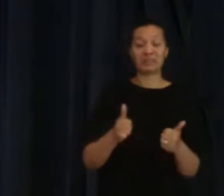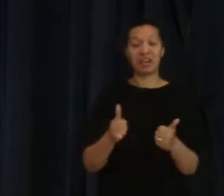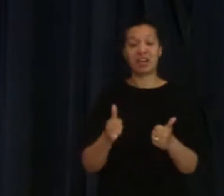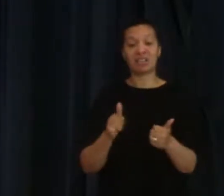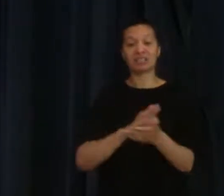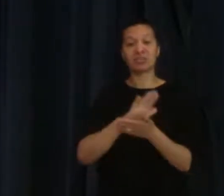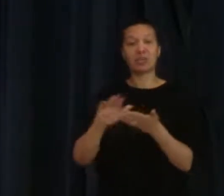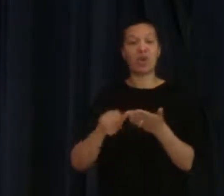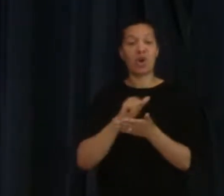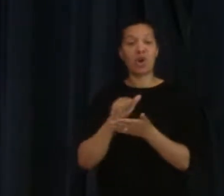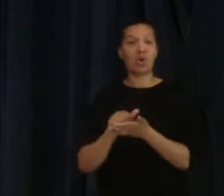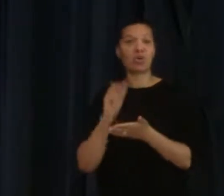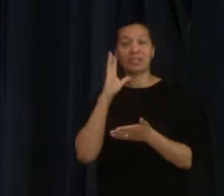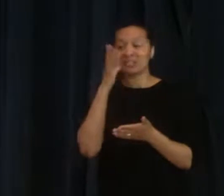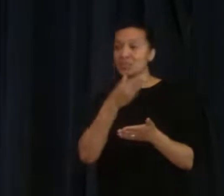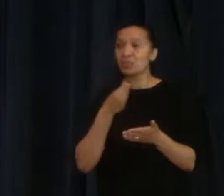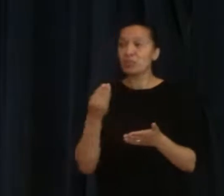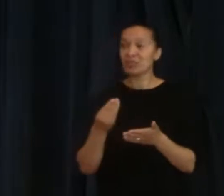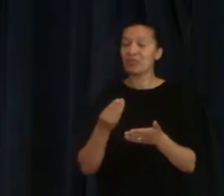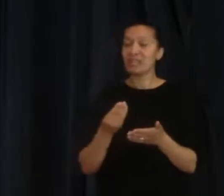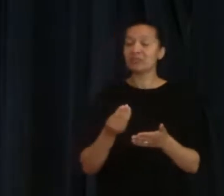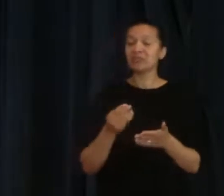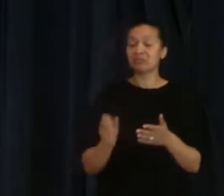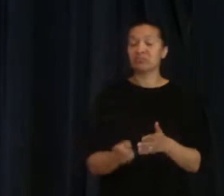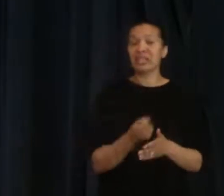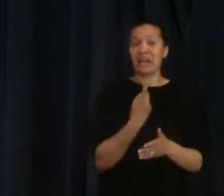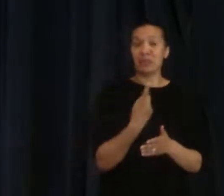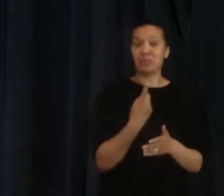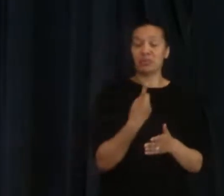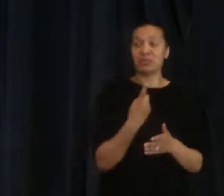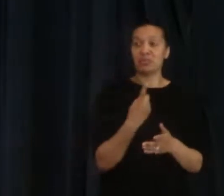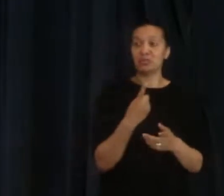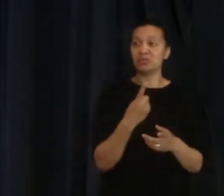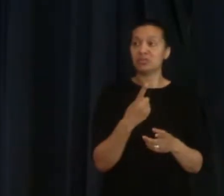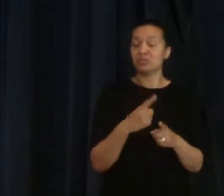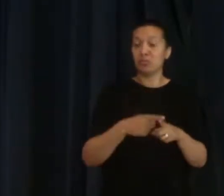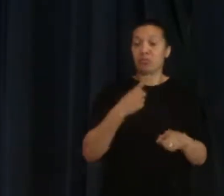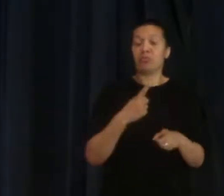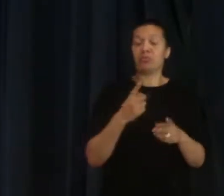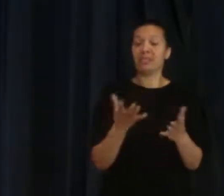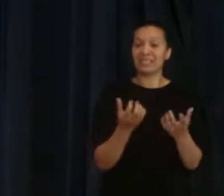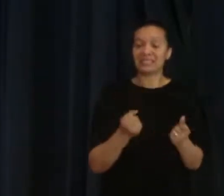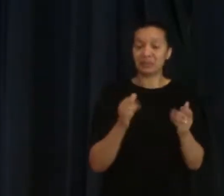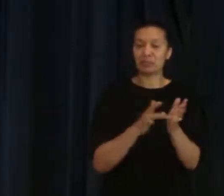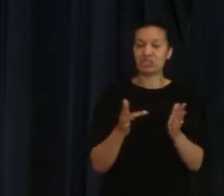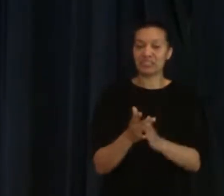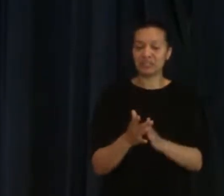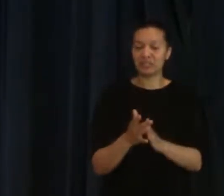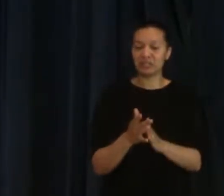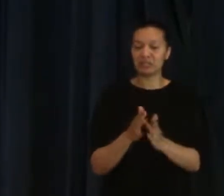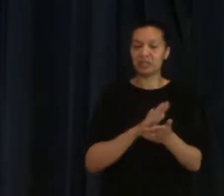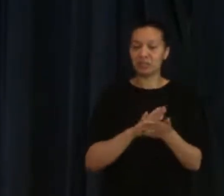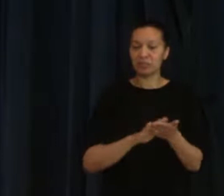accept Jesus as your Lord and Saviour. My father-in-law and me were just discussing this this week. He's a retired Baptist